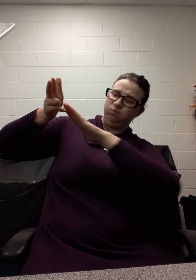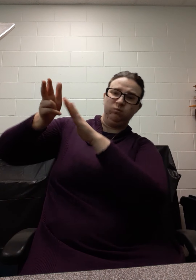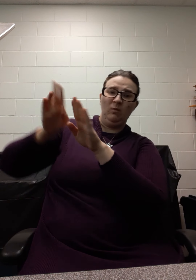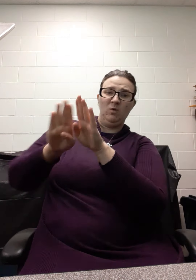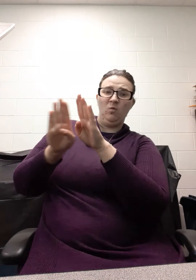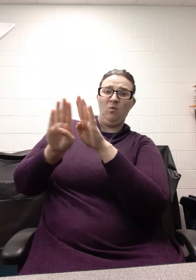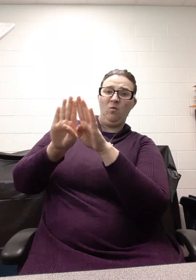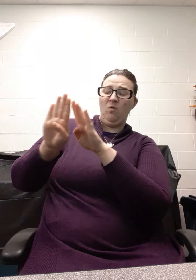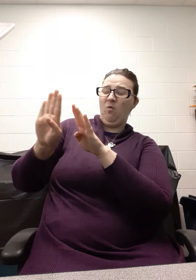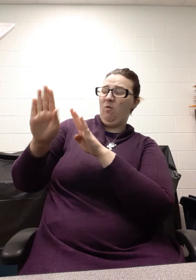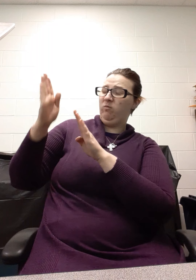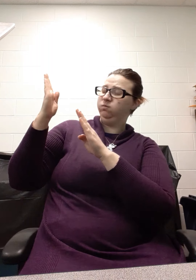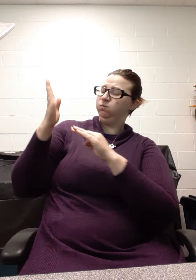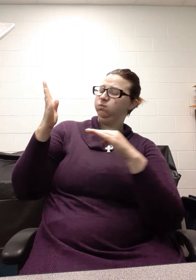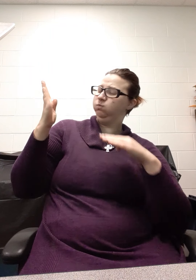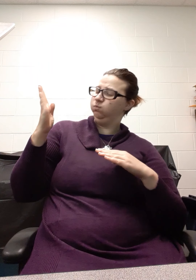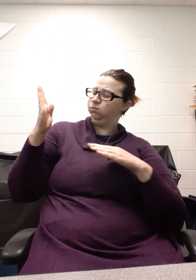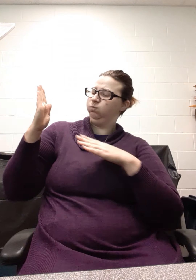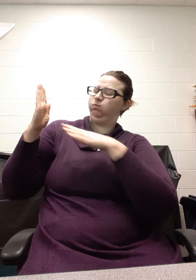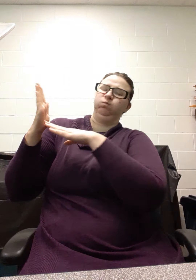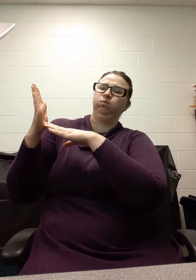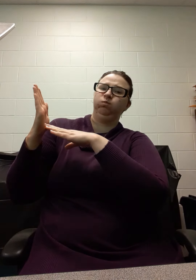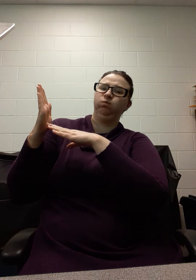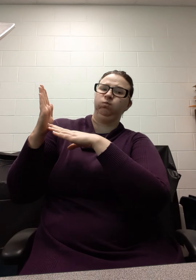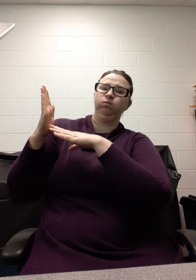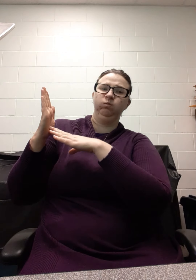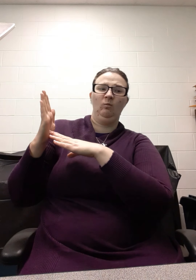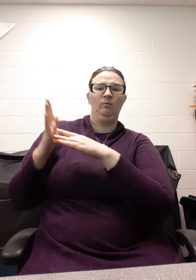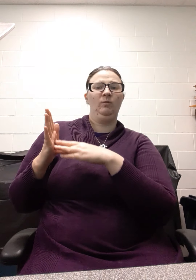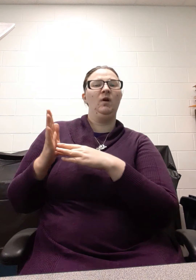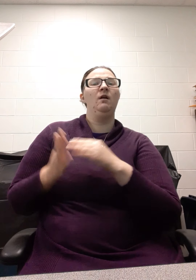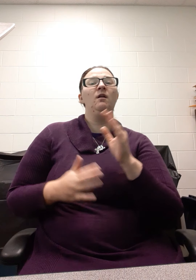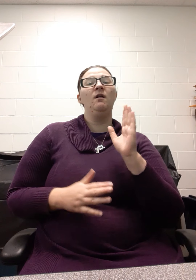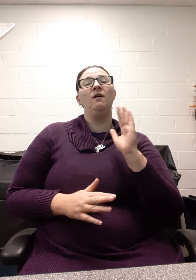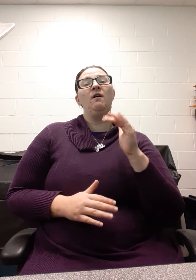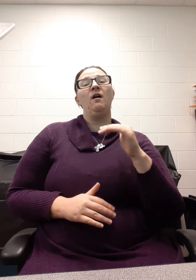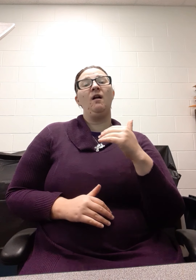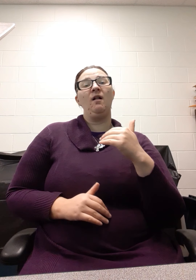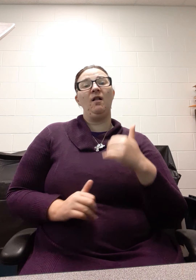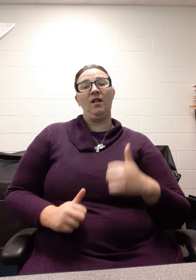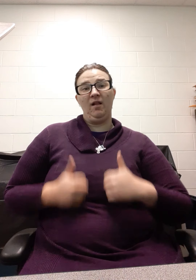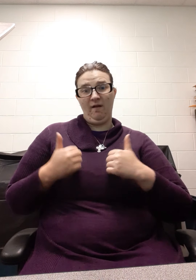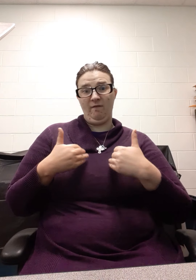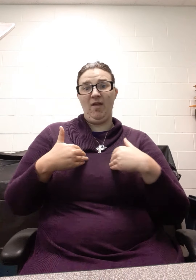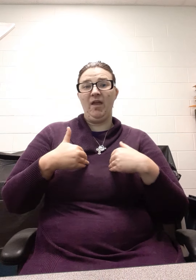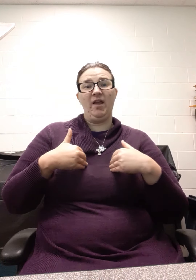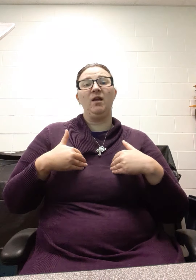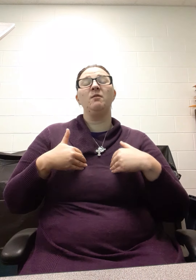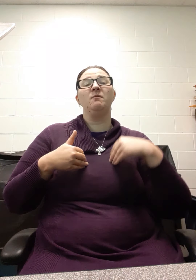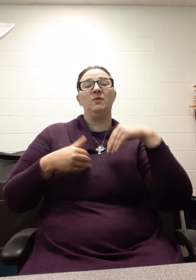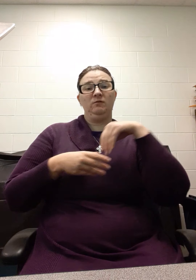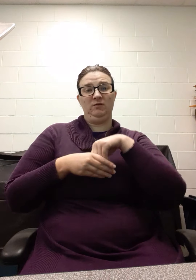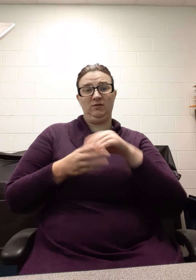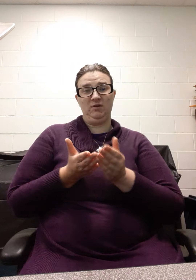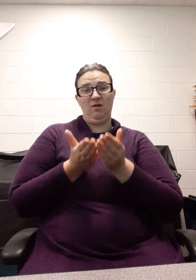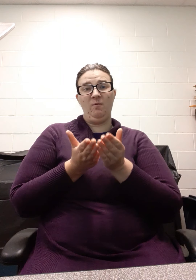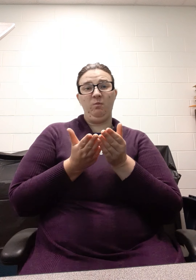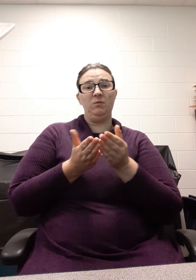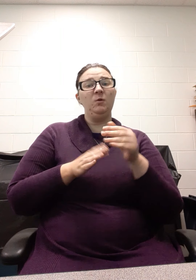animals that we bring in from our zoo. Bring those up on the elevator and get them right into deck two so people can actually see live animals on the Ark.